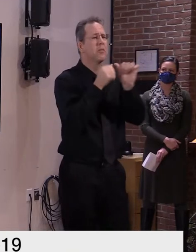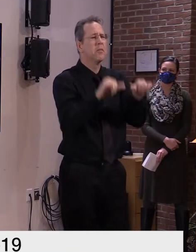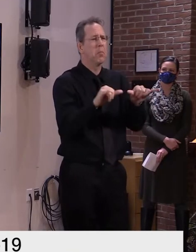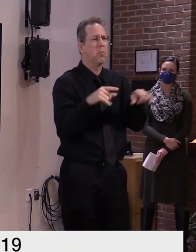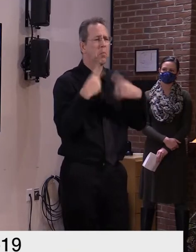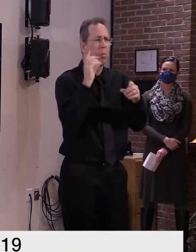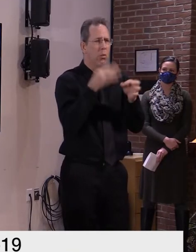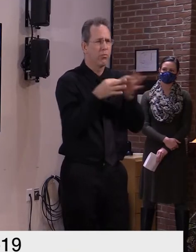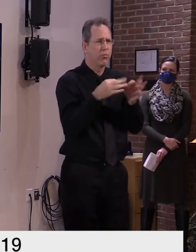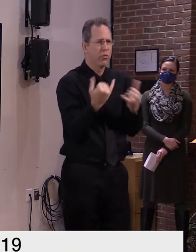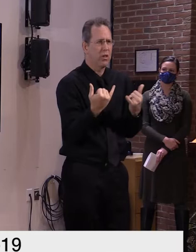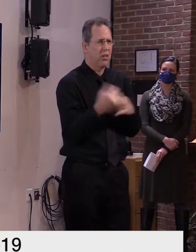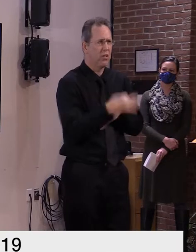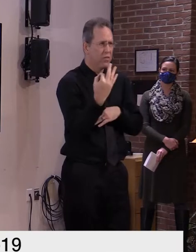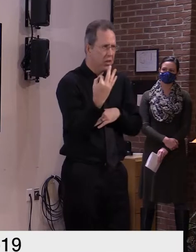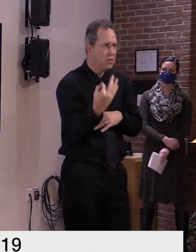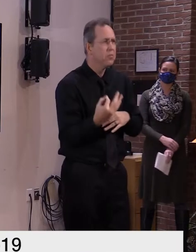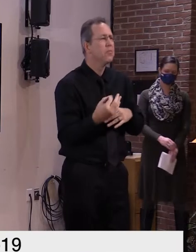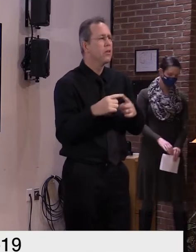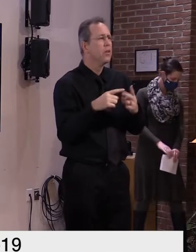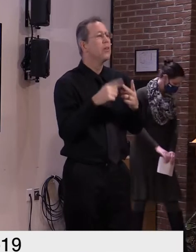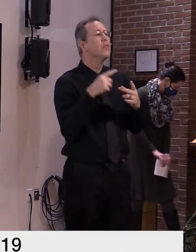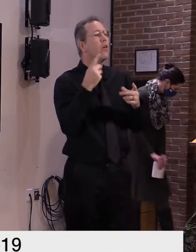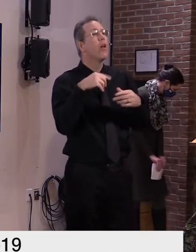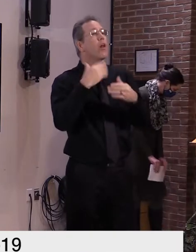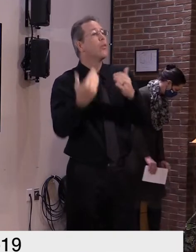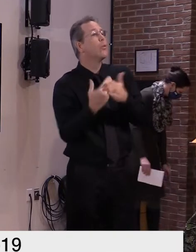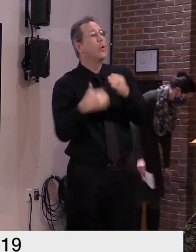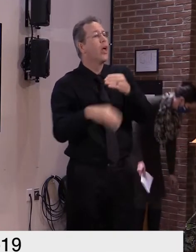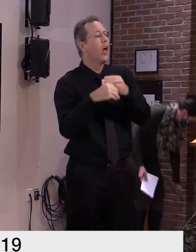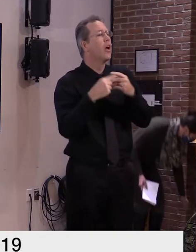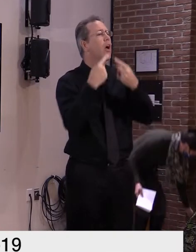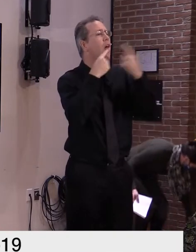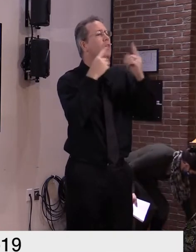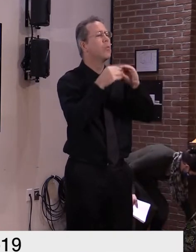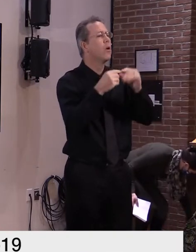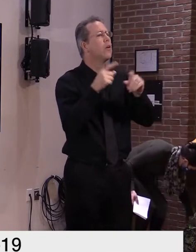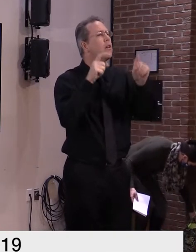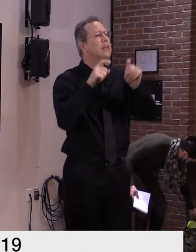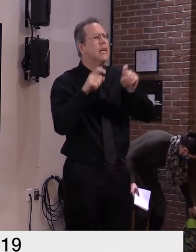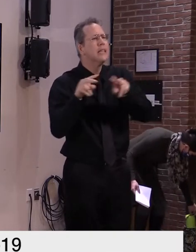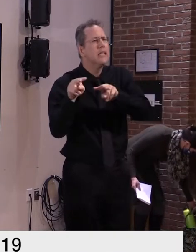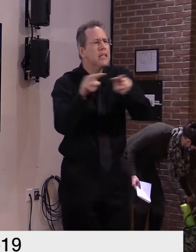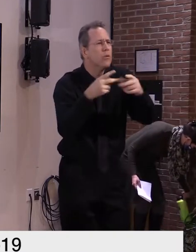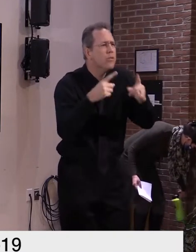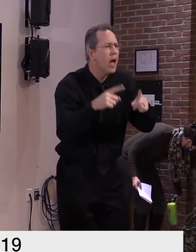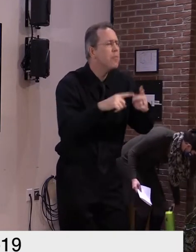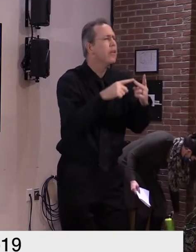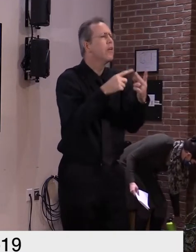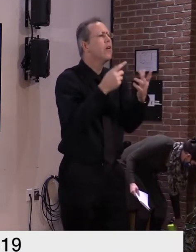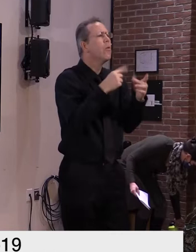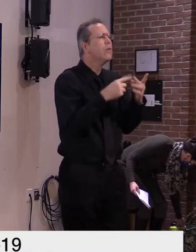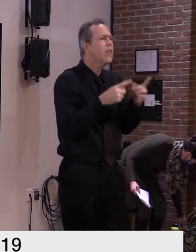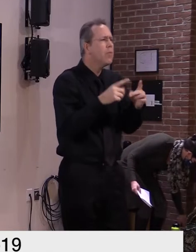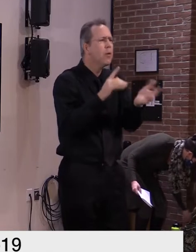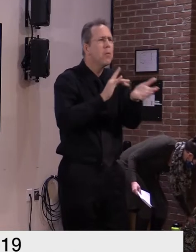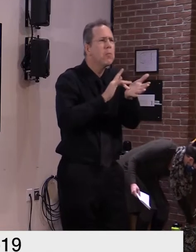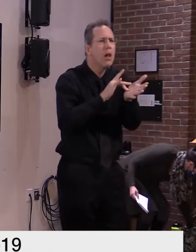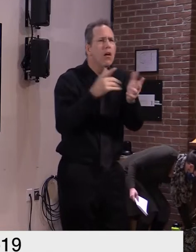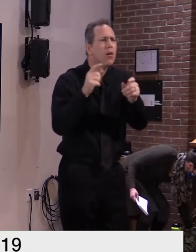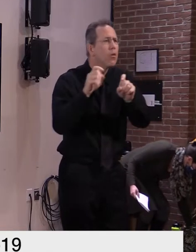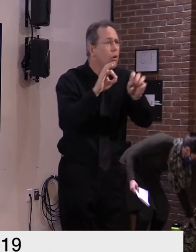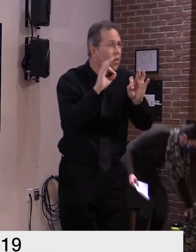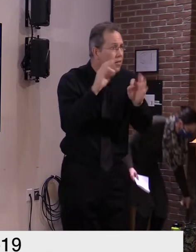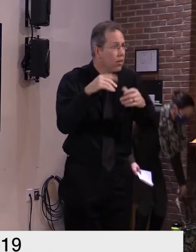on our surveillance testing program contact tracing in our medical reserve corps to make sure our long long-term care